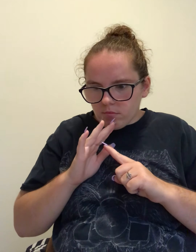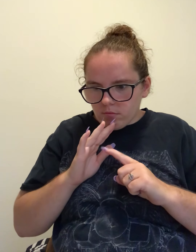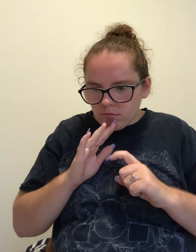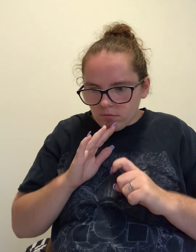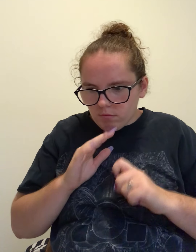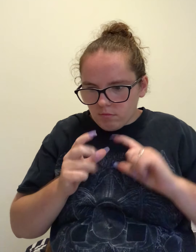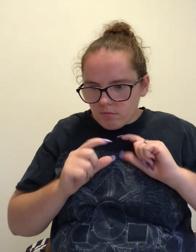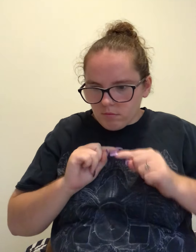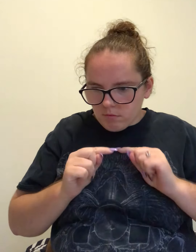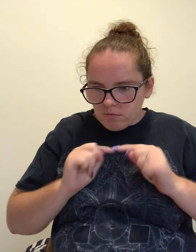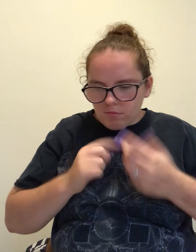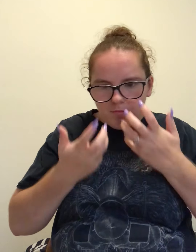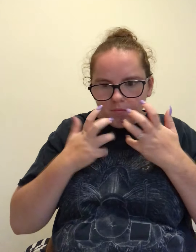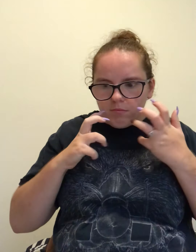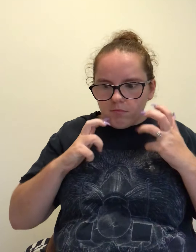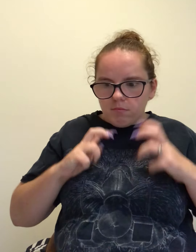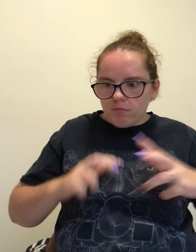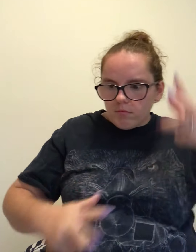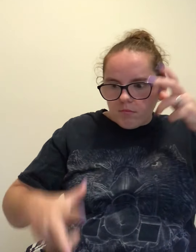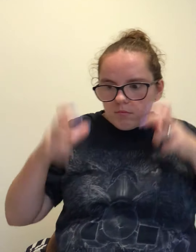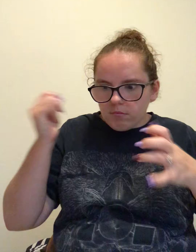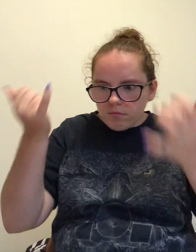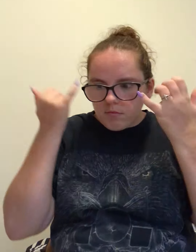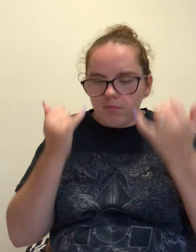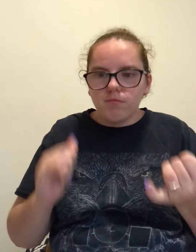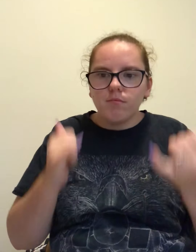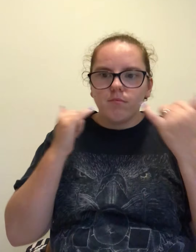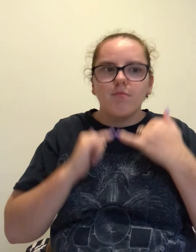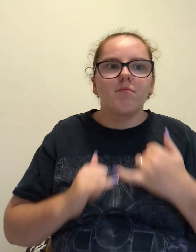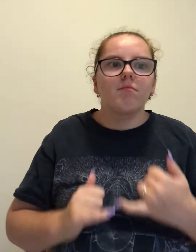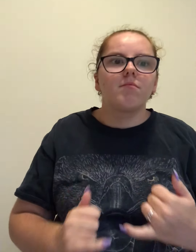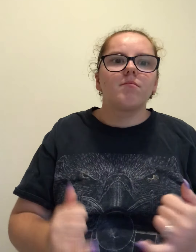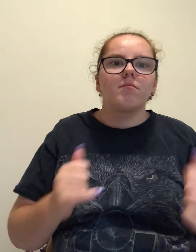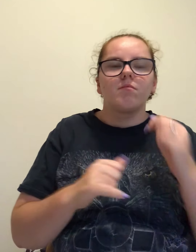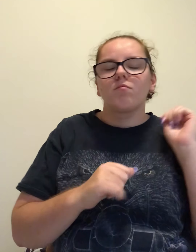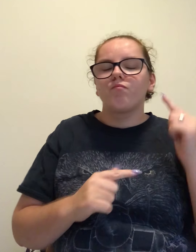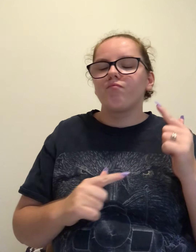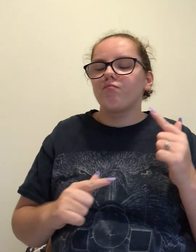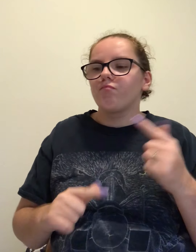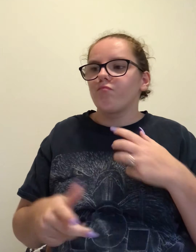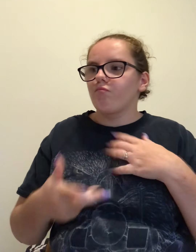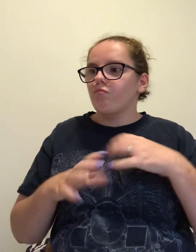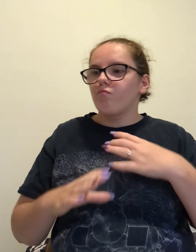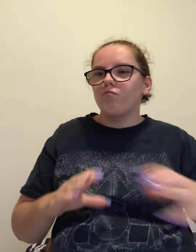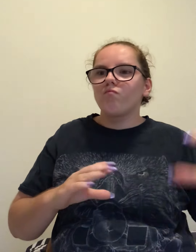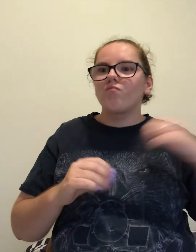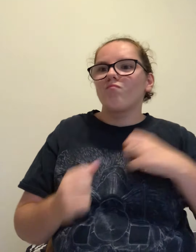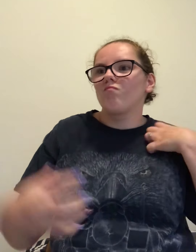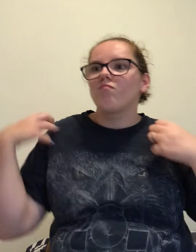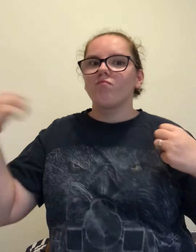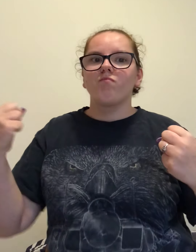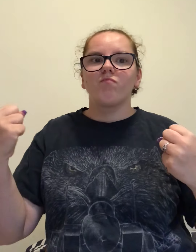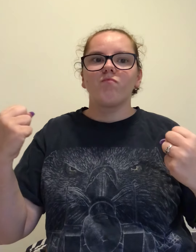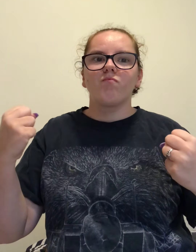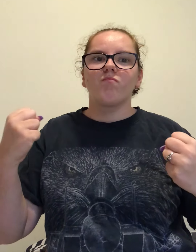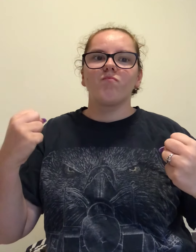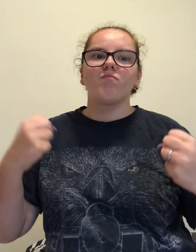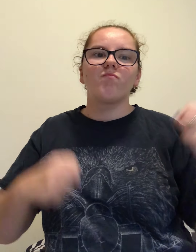Don't wanna hear it at all At all It's louder than the jokin', yeah